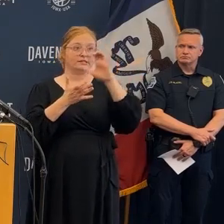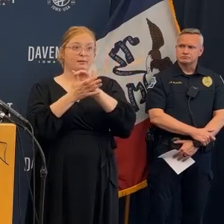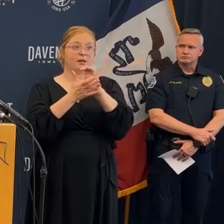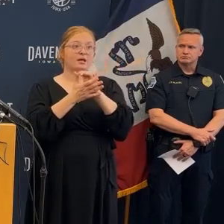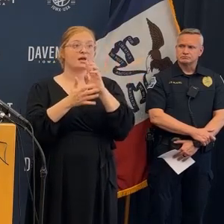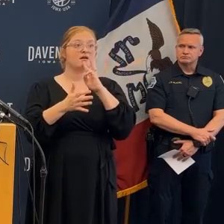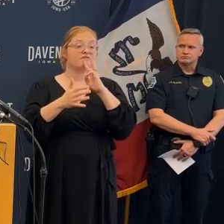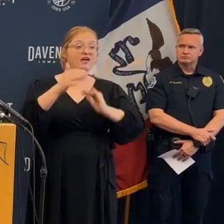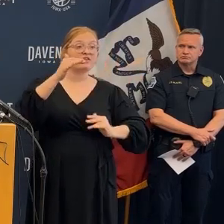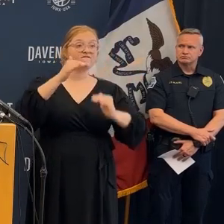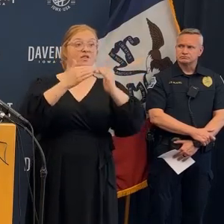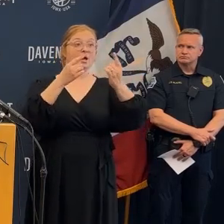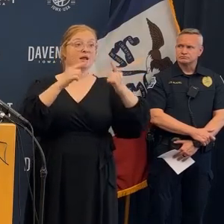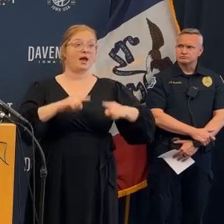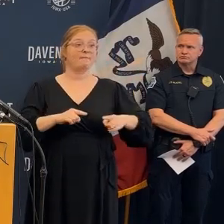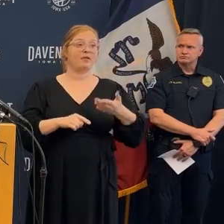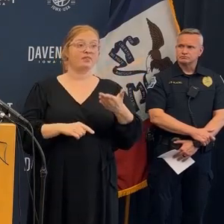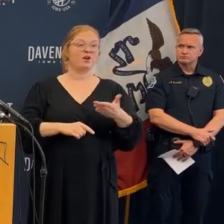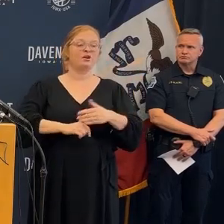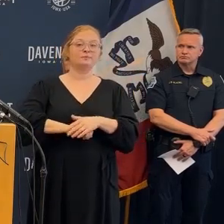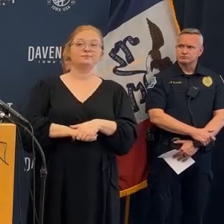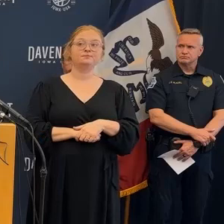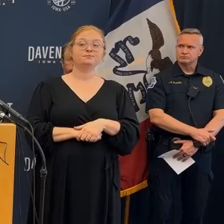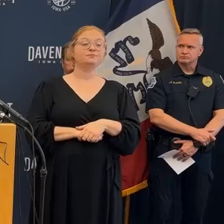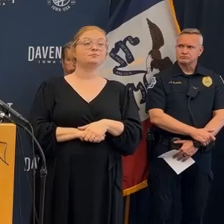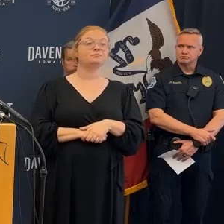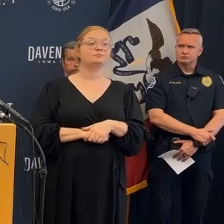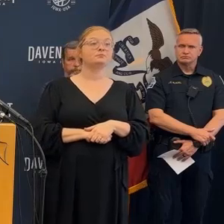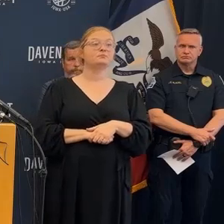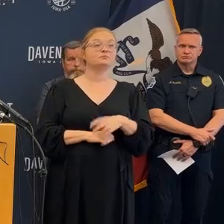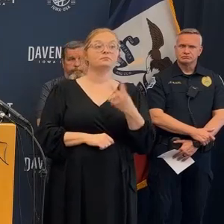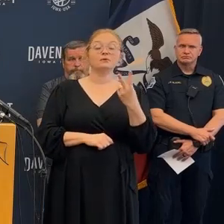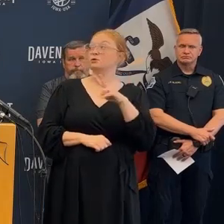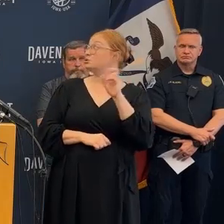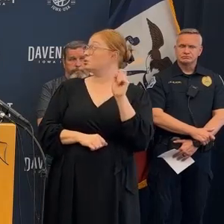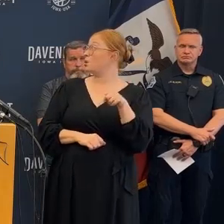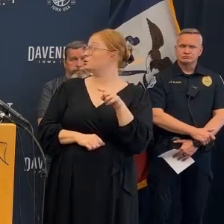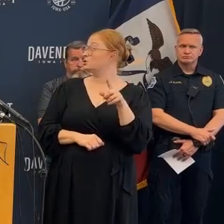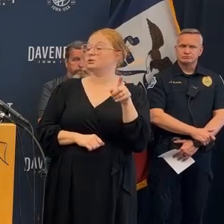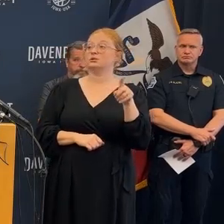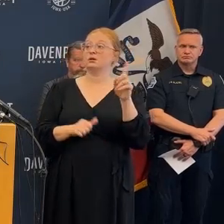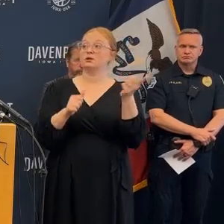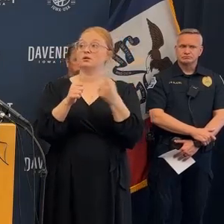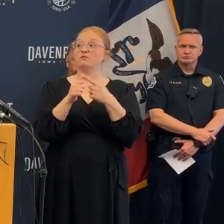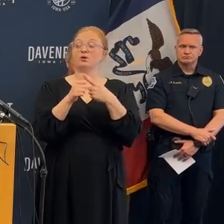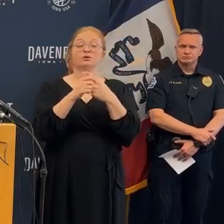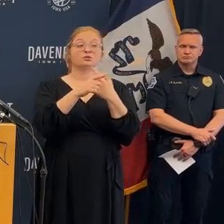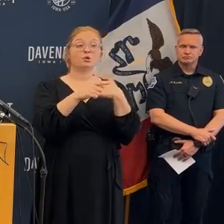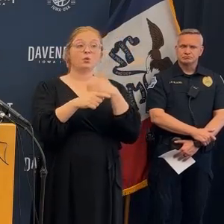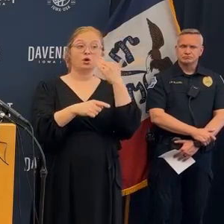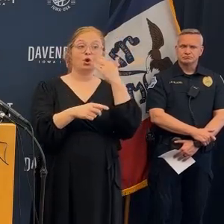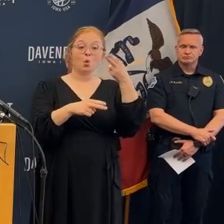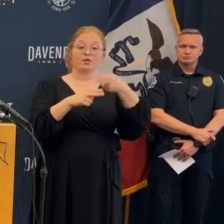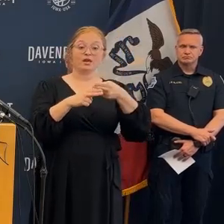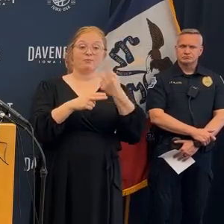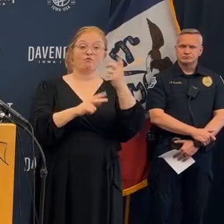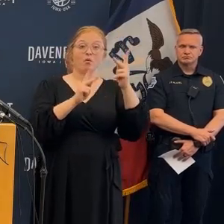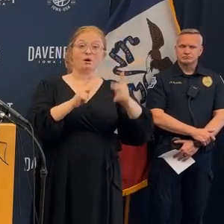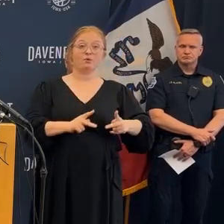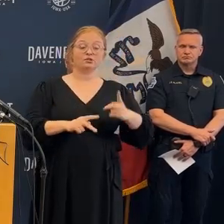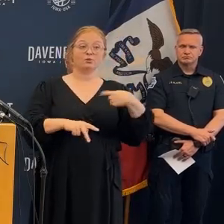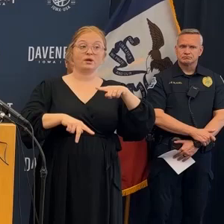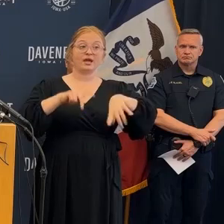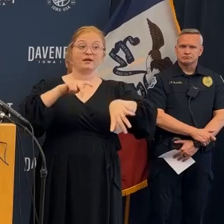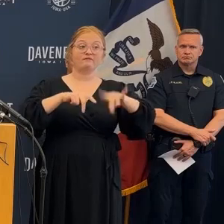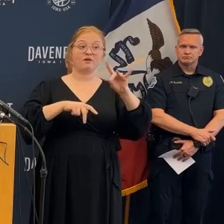not true there was no car that hit the building what about the floodwaters is that something that's concerned you with so much